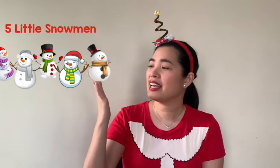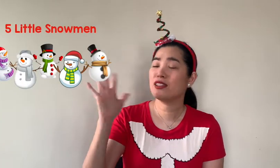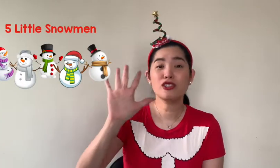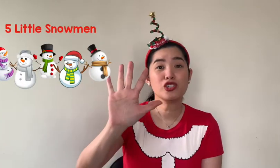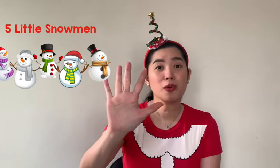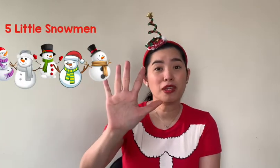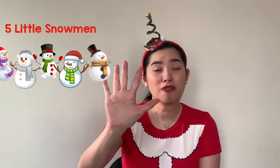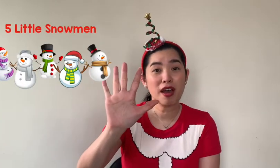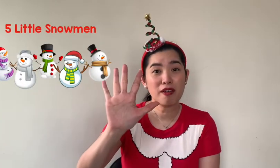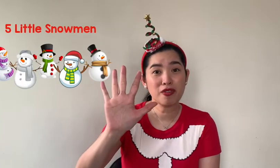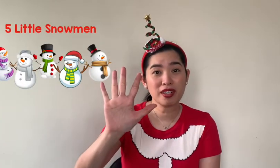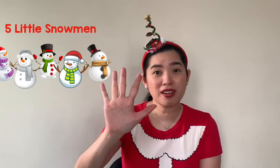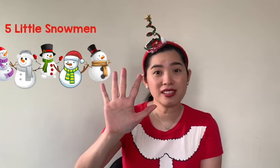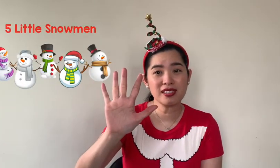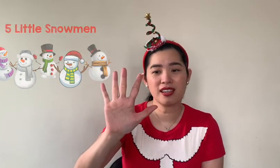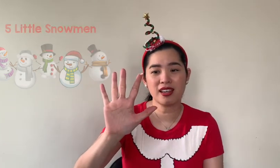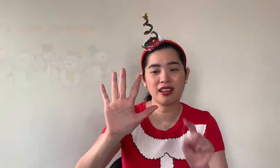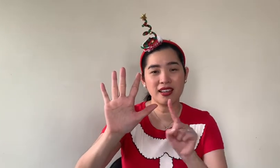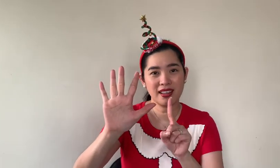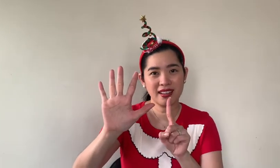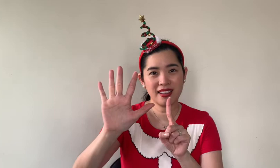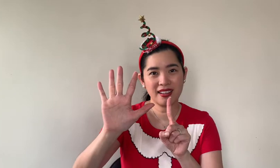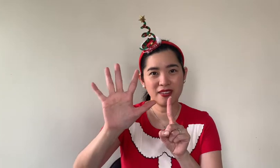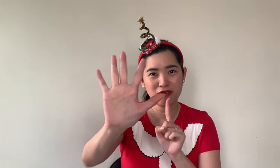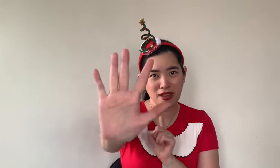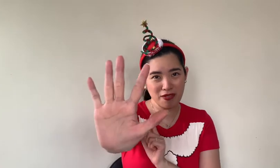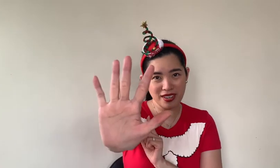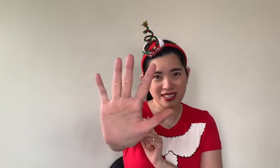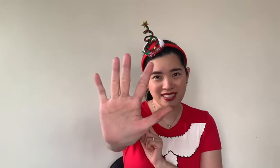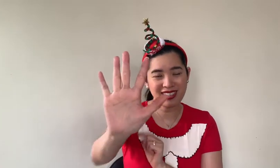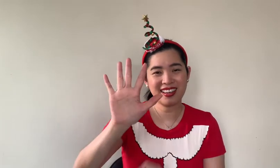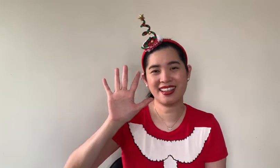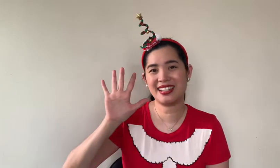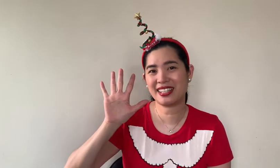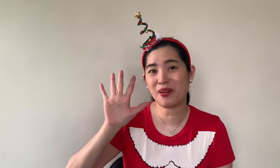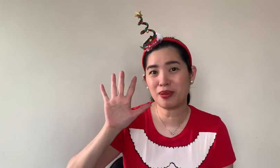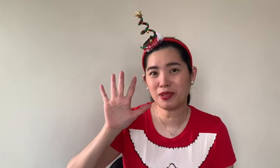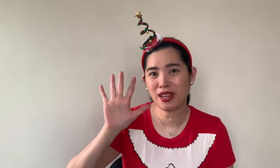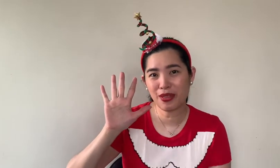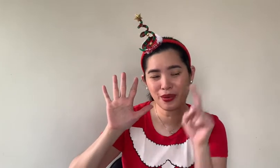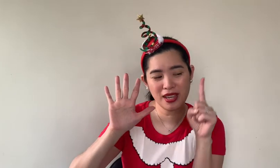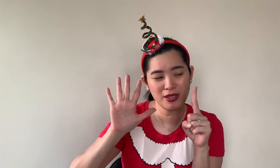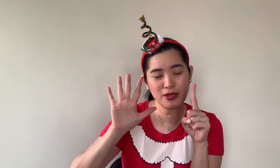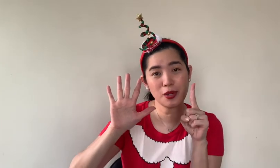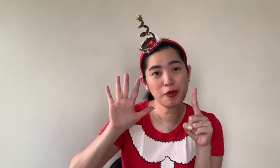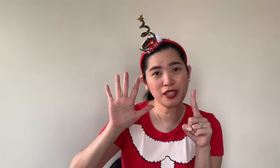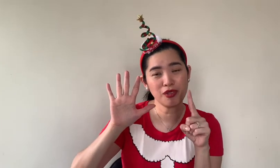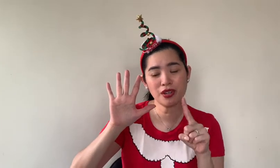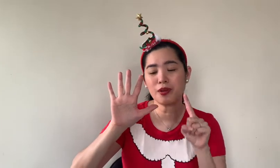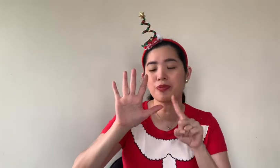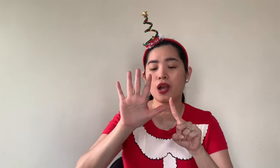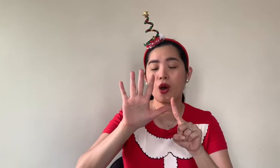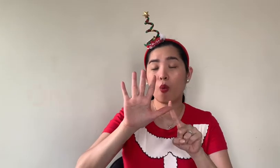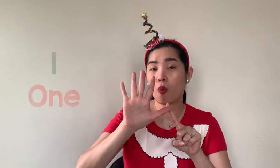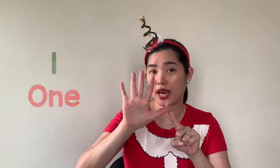you show me five fingers? Five fingers? Let's count them together, okay? Use your pointing finger. One,